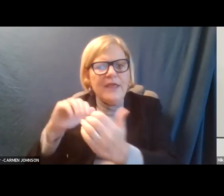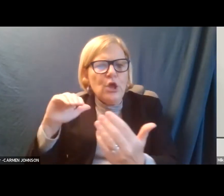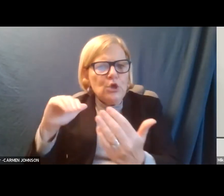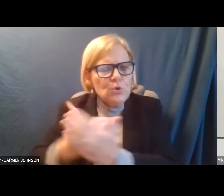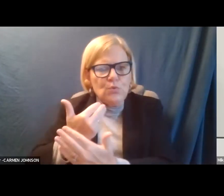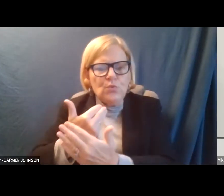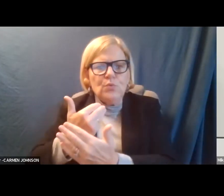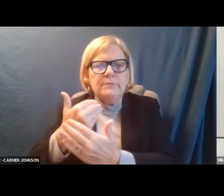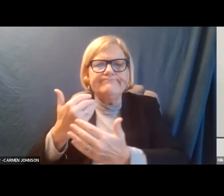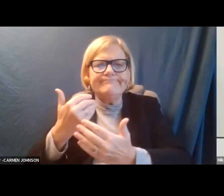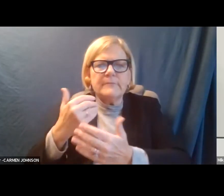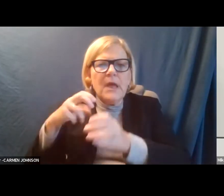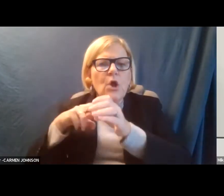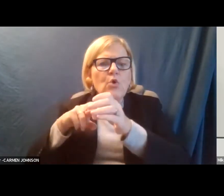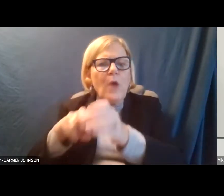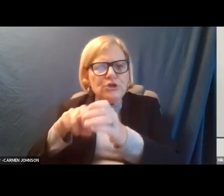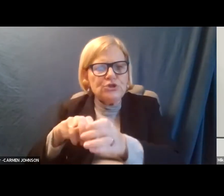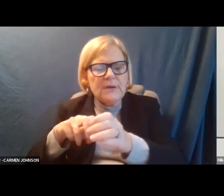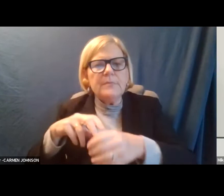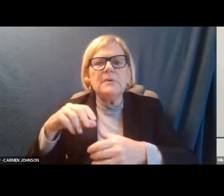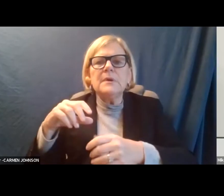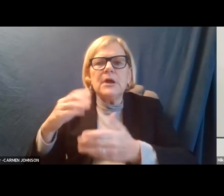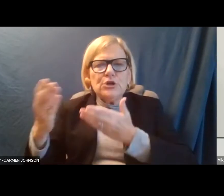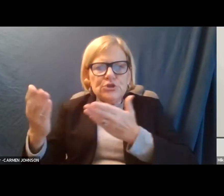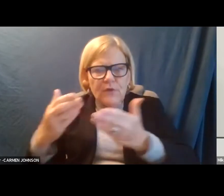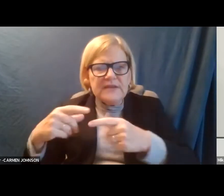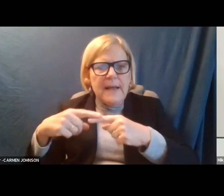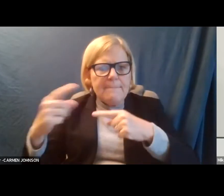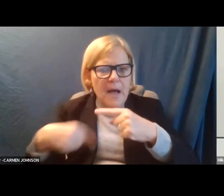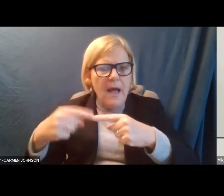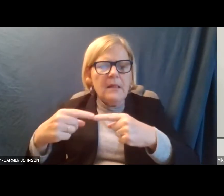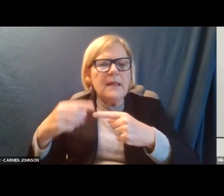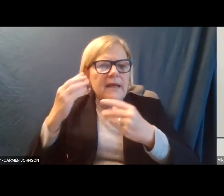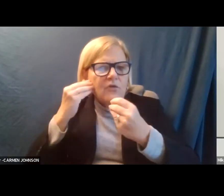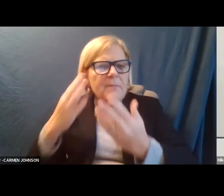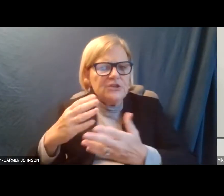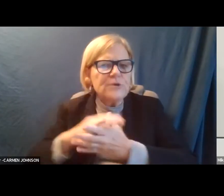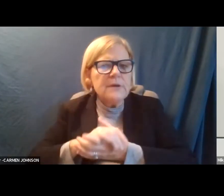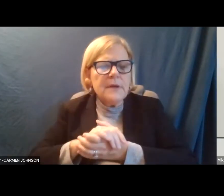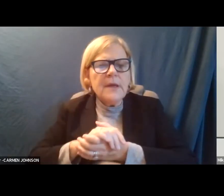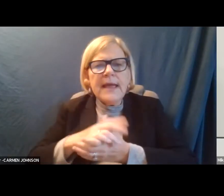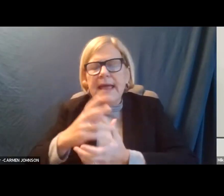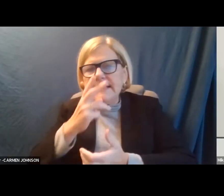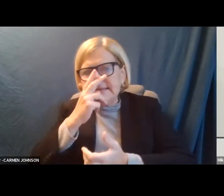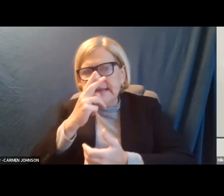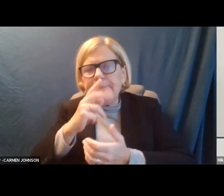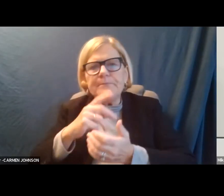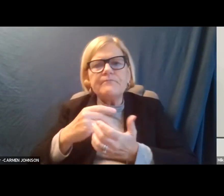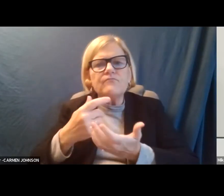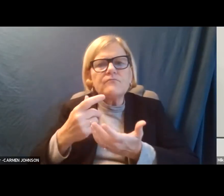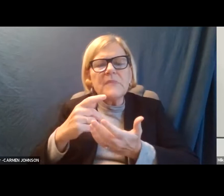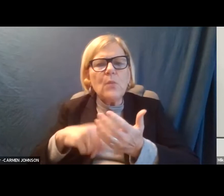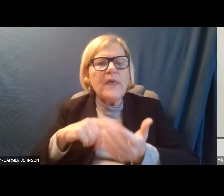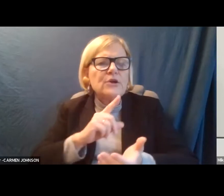structure, with the new ridership service mile information and everything else and see what the